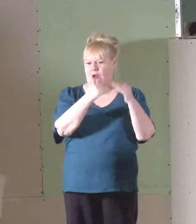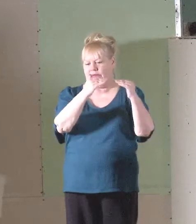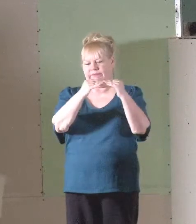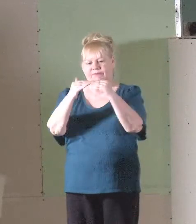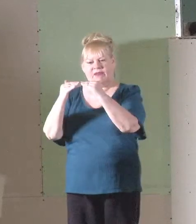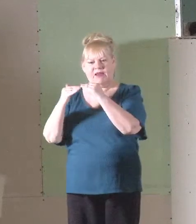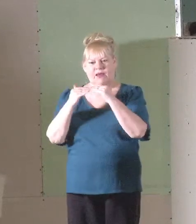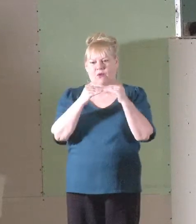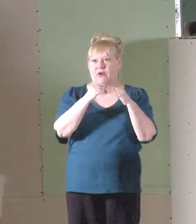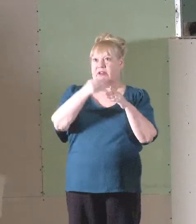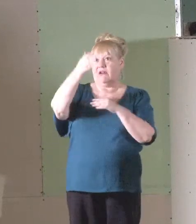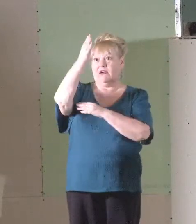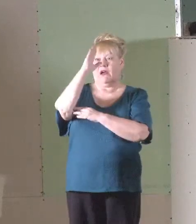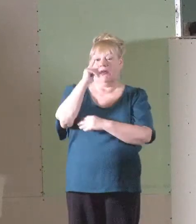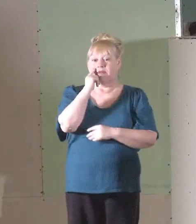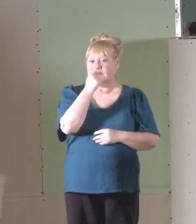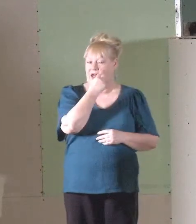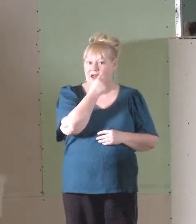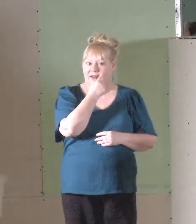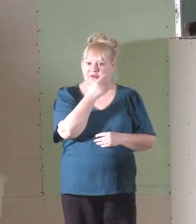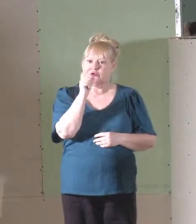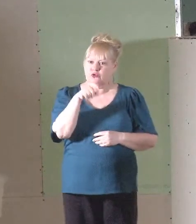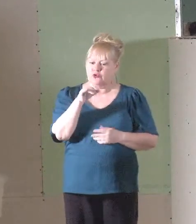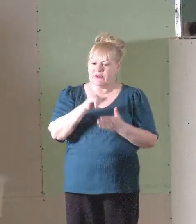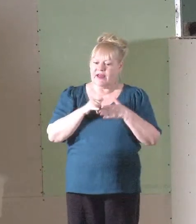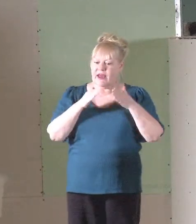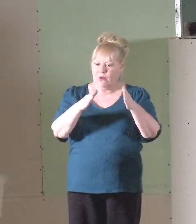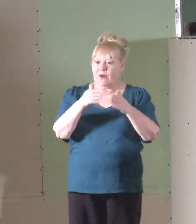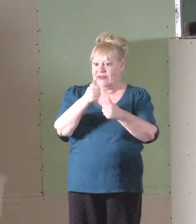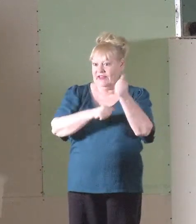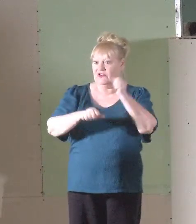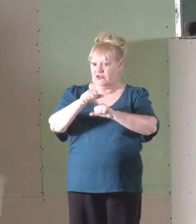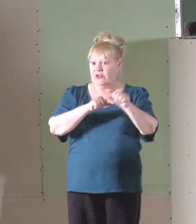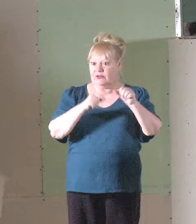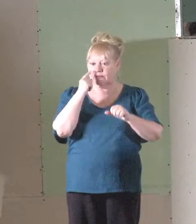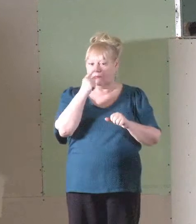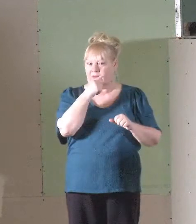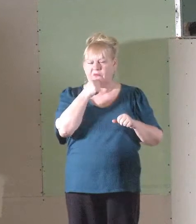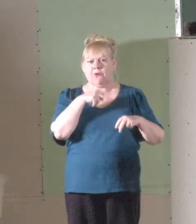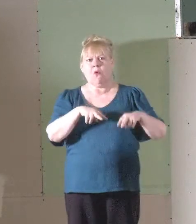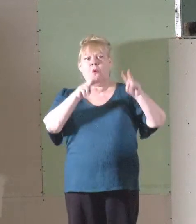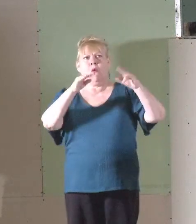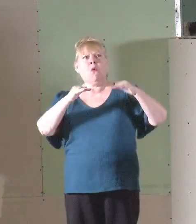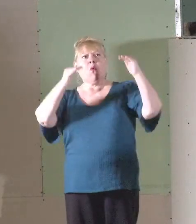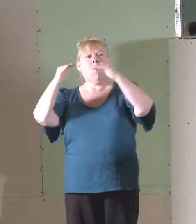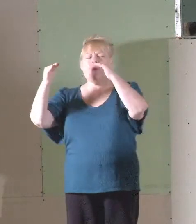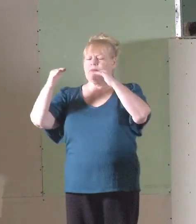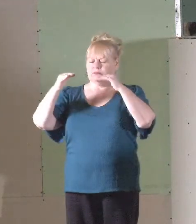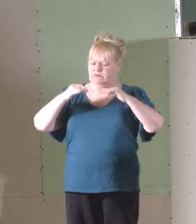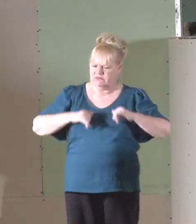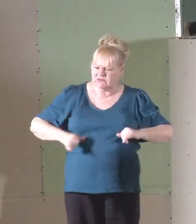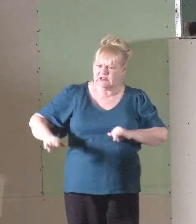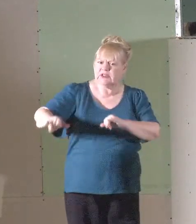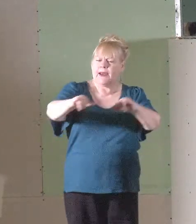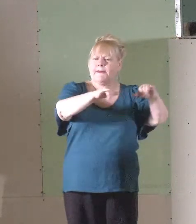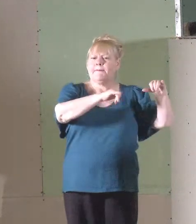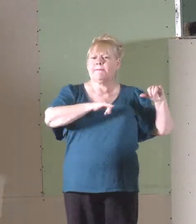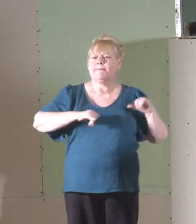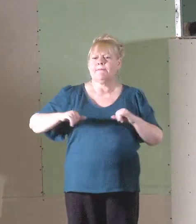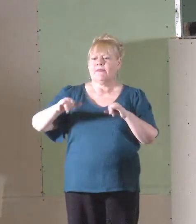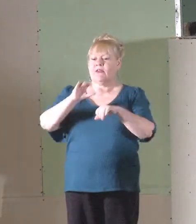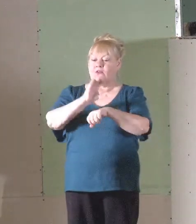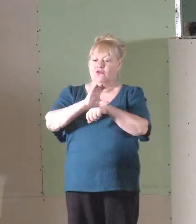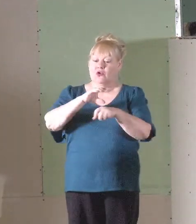in the eyes of God, and it ought to be that way in each other's eyes. The church in Corinth is playing